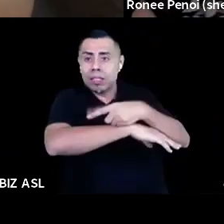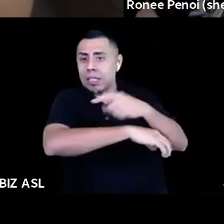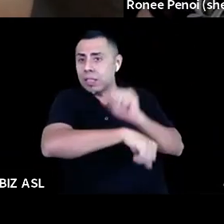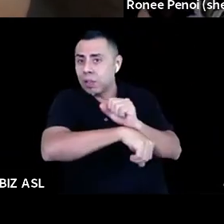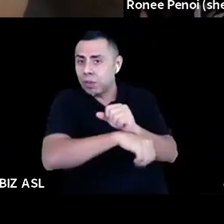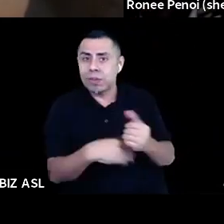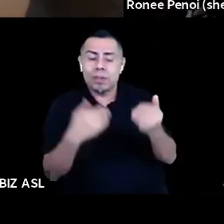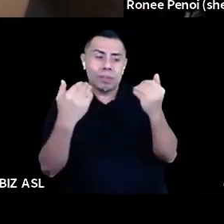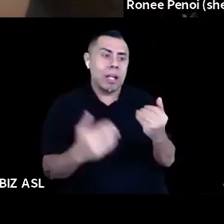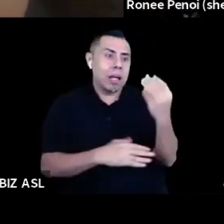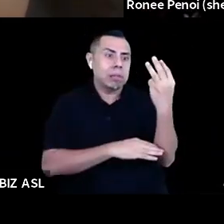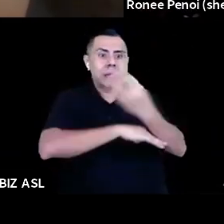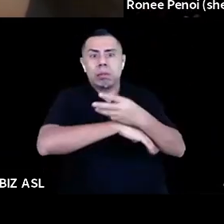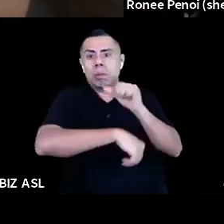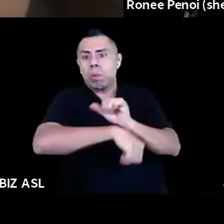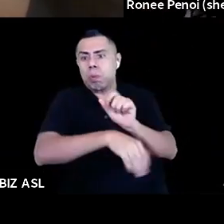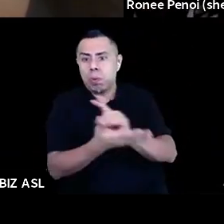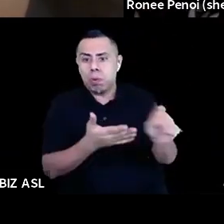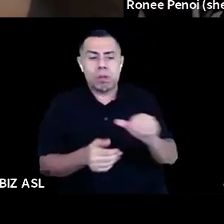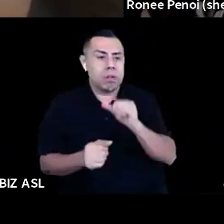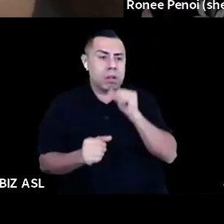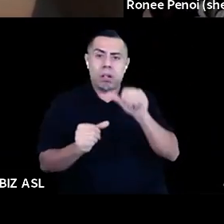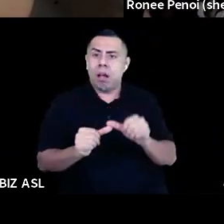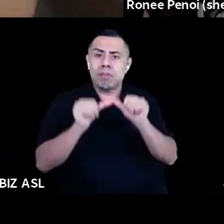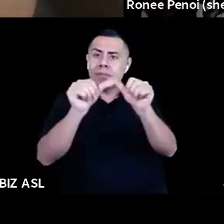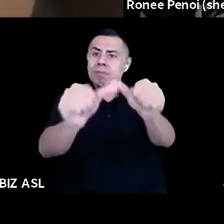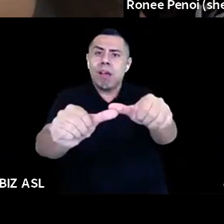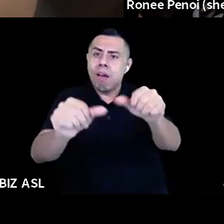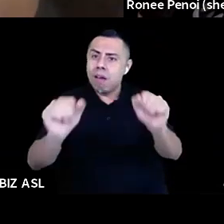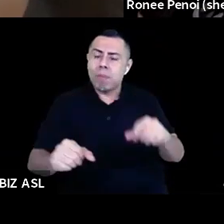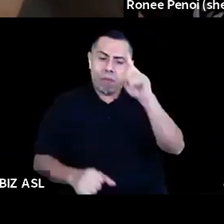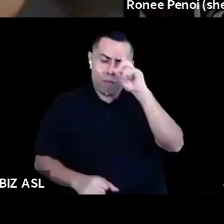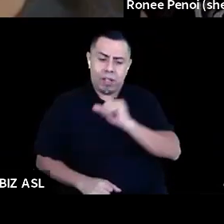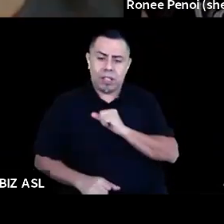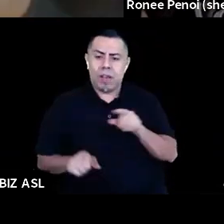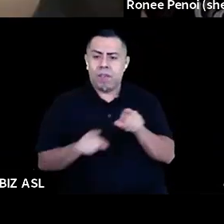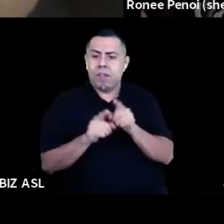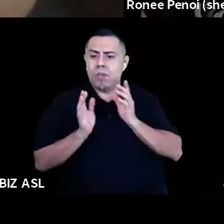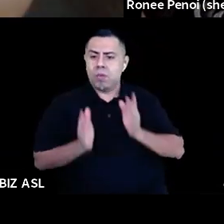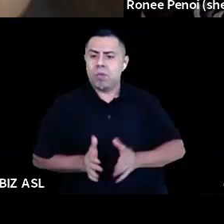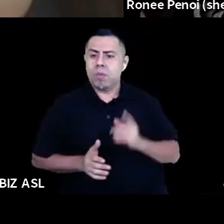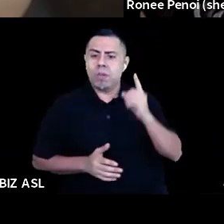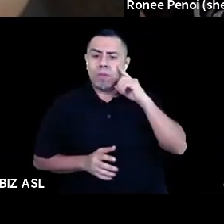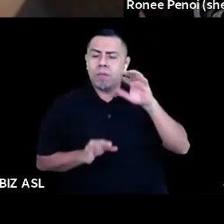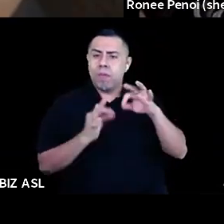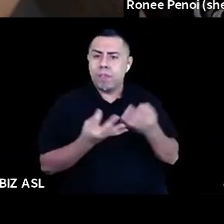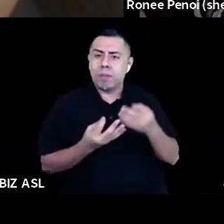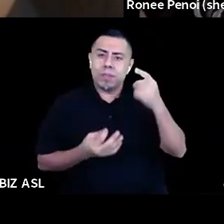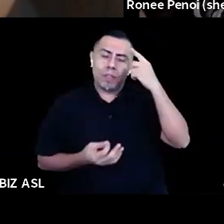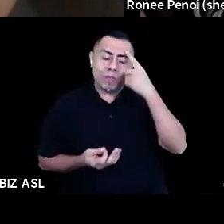weeks are not sustainable for ourselves as humans, for our families, for the art itself. And so we